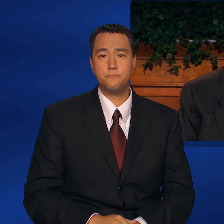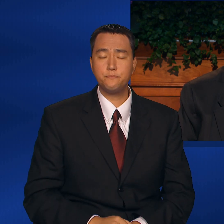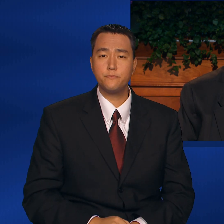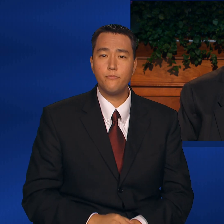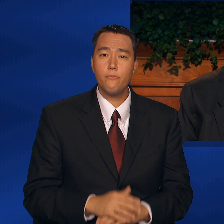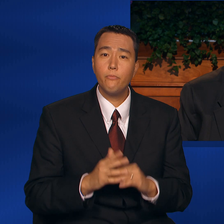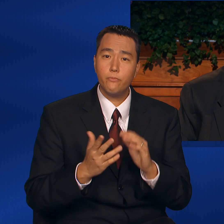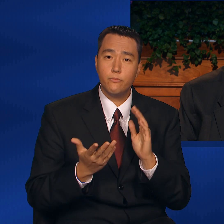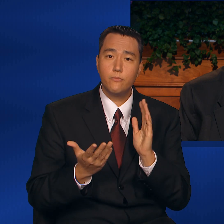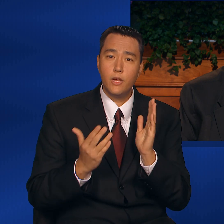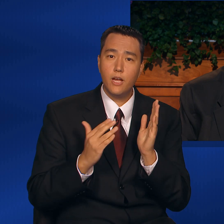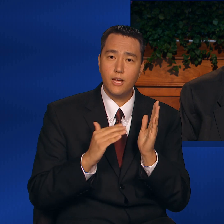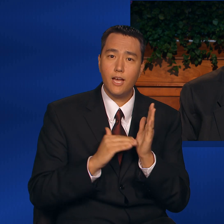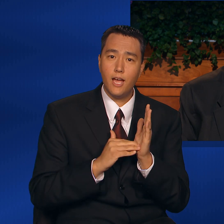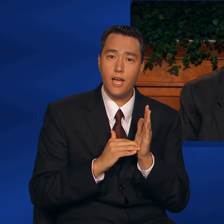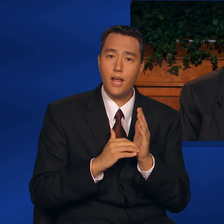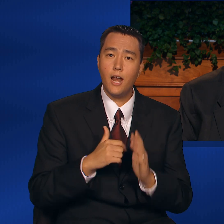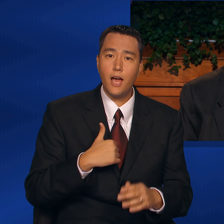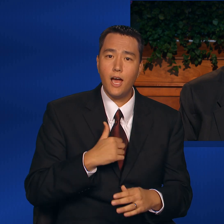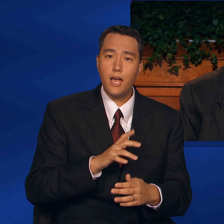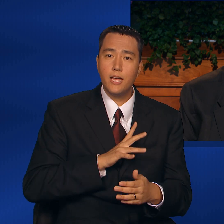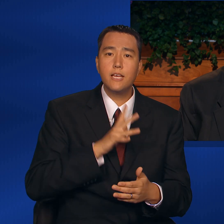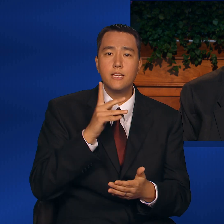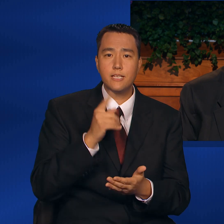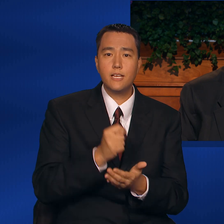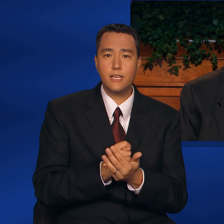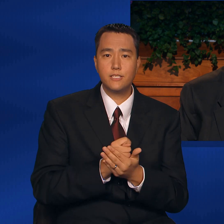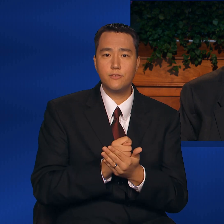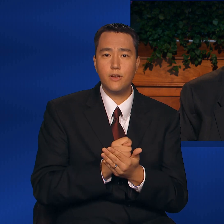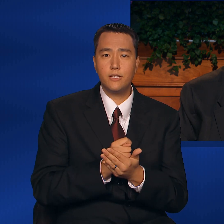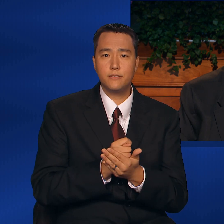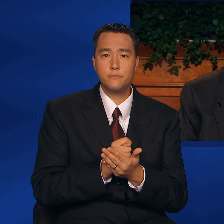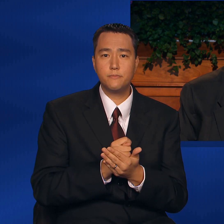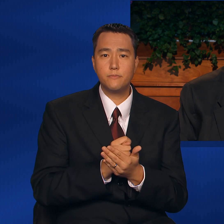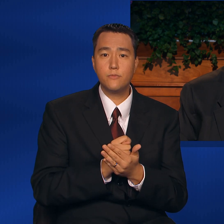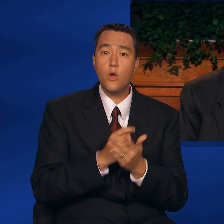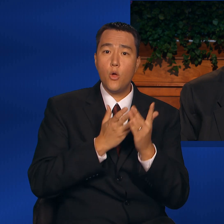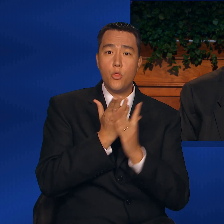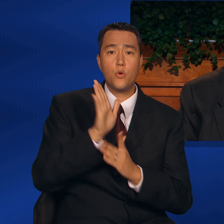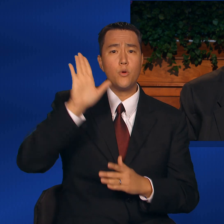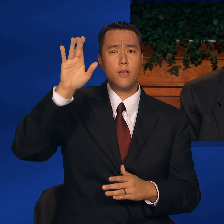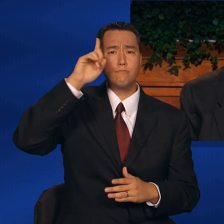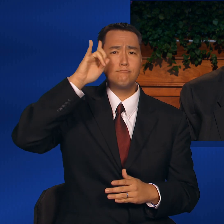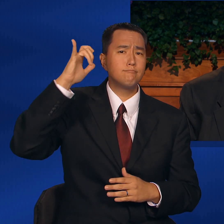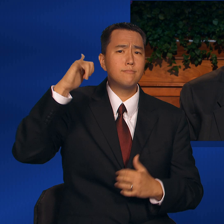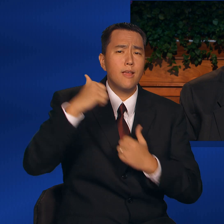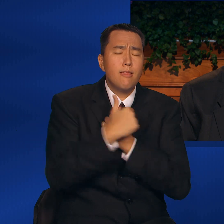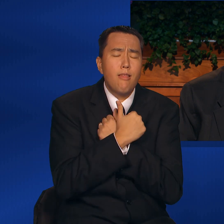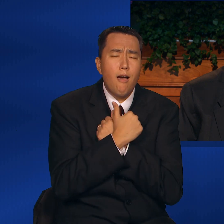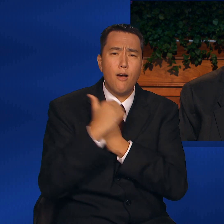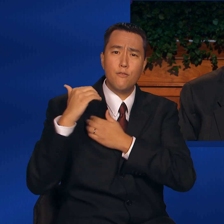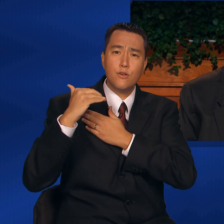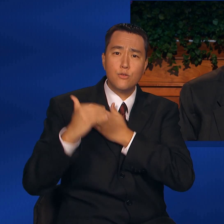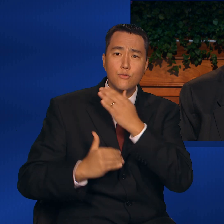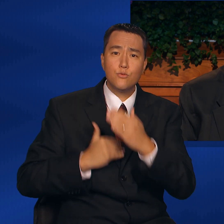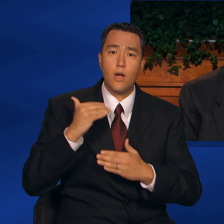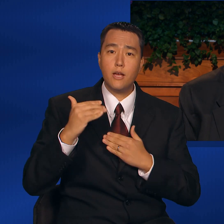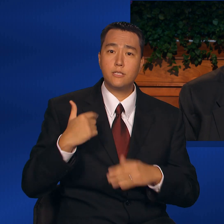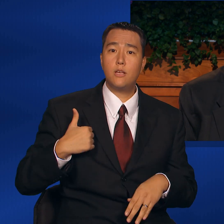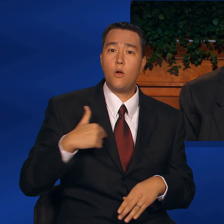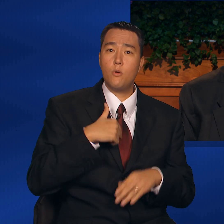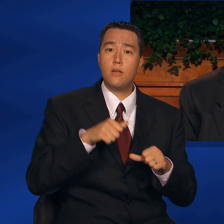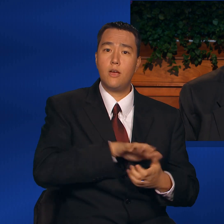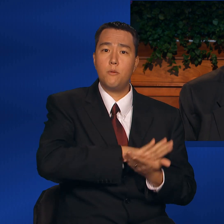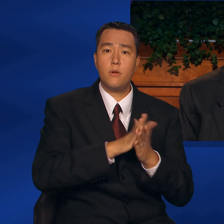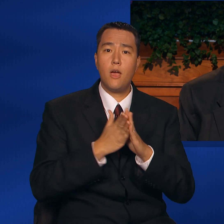Once again, I testify that through His infinite love and grace, we can